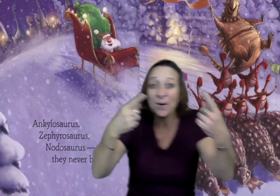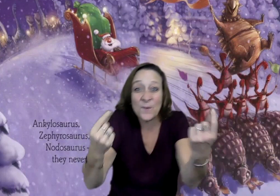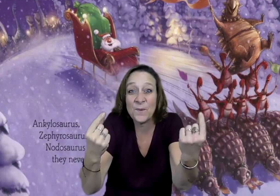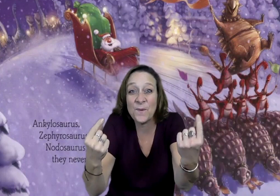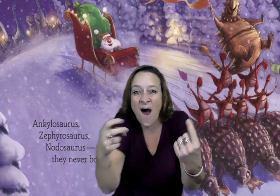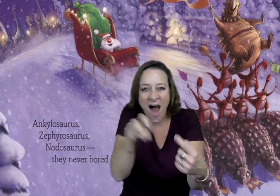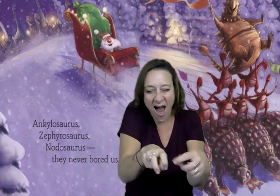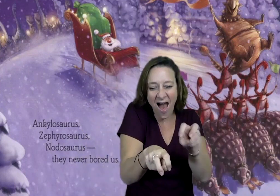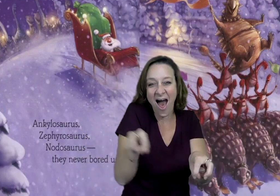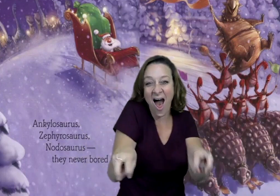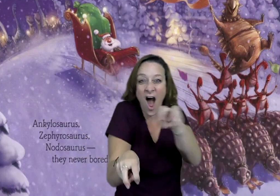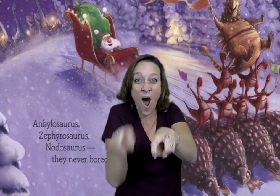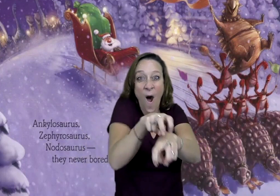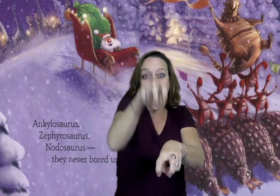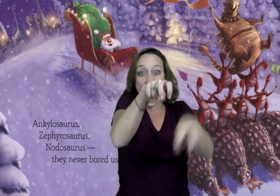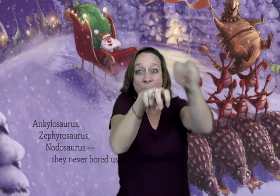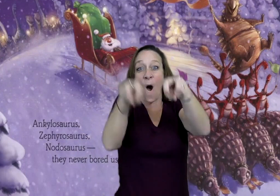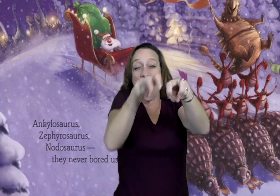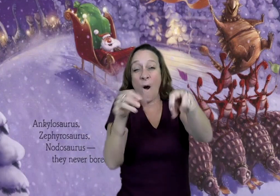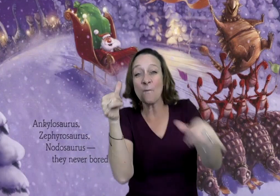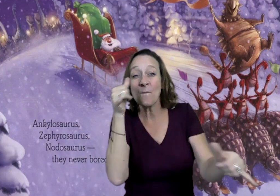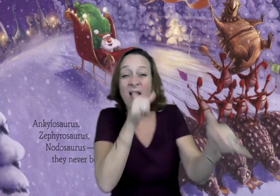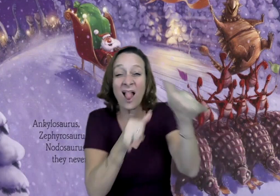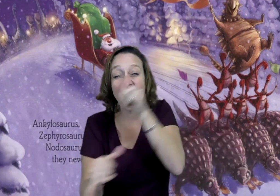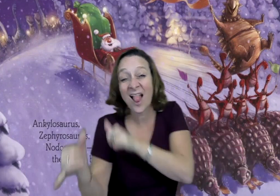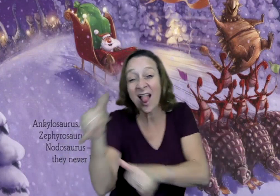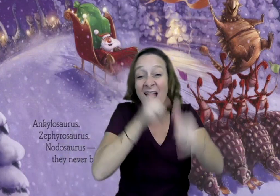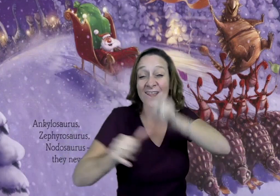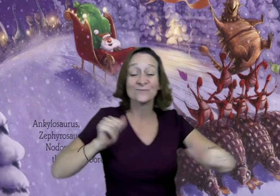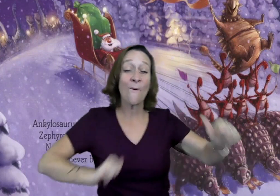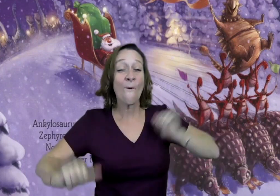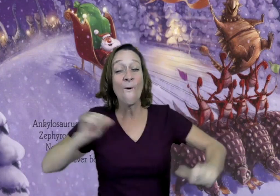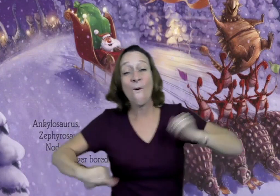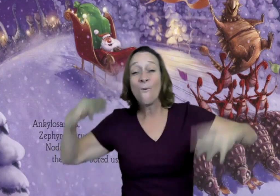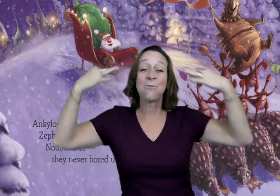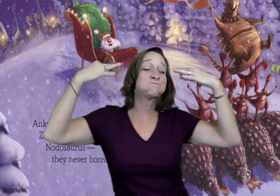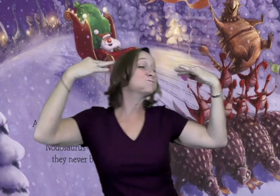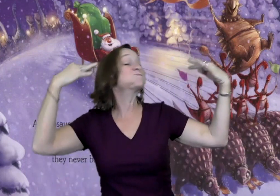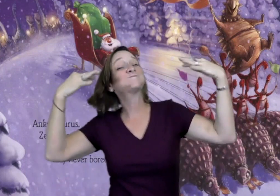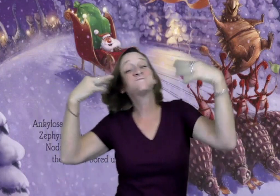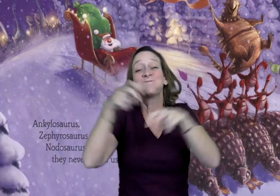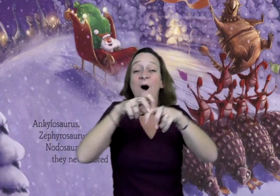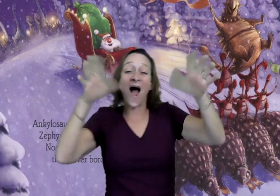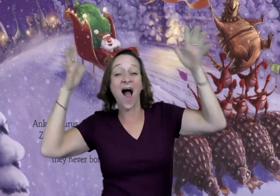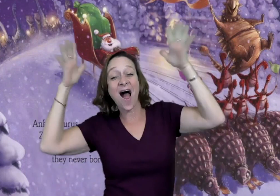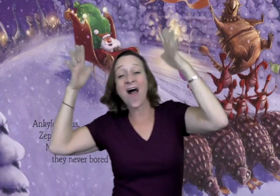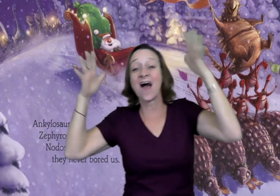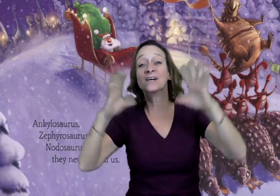You see them stacked on top of each other. Woo! And the top one, it looks like a show.